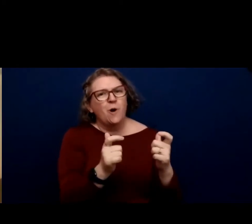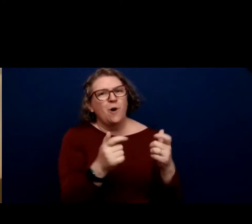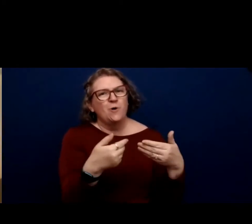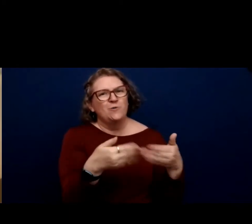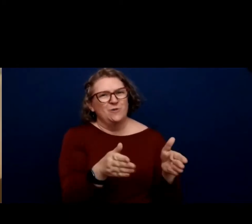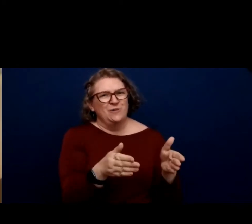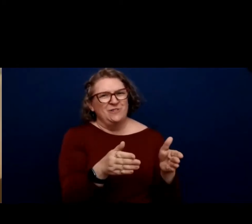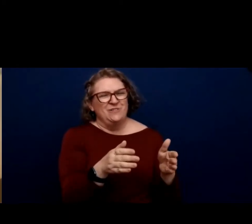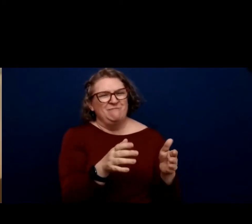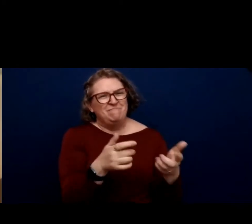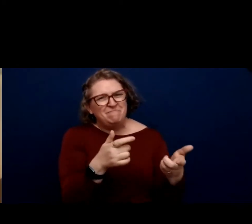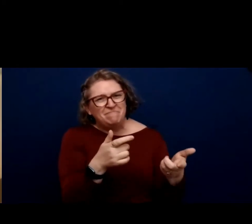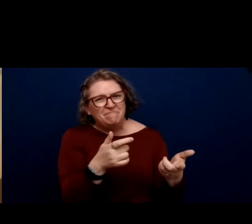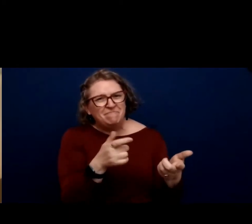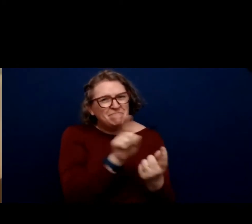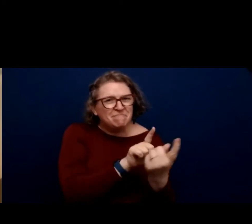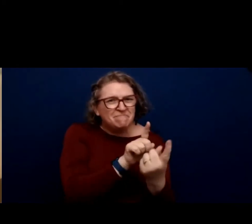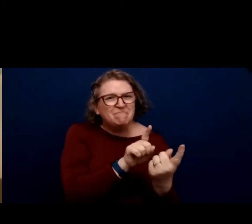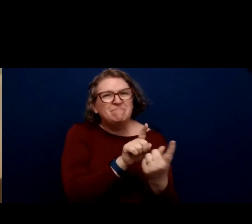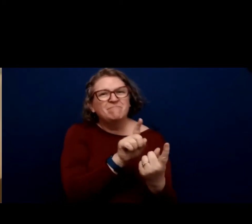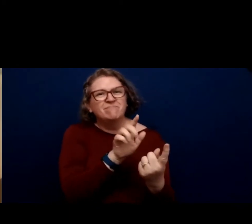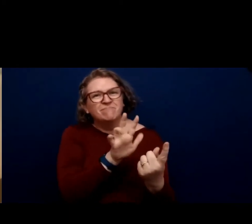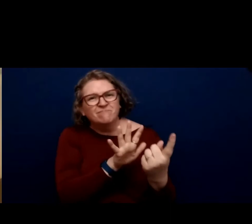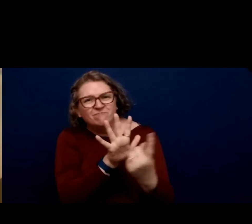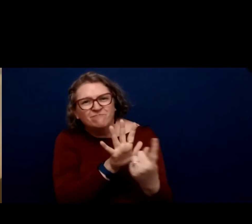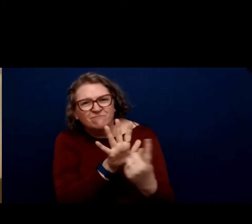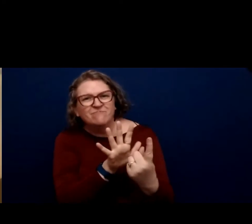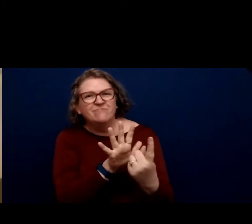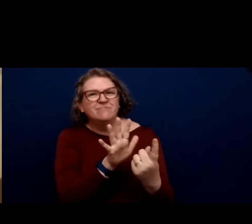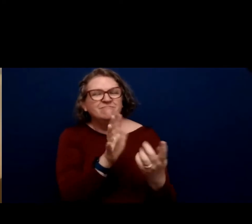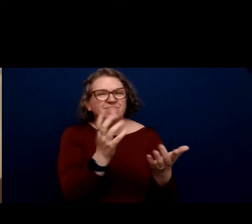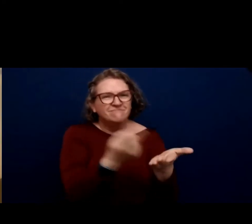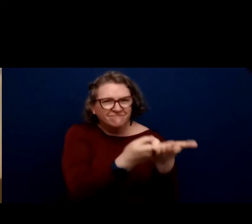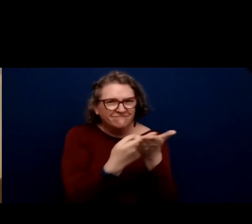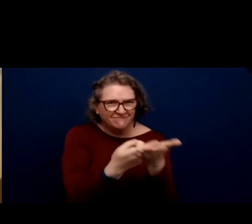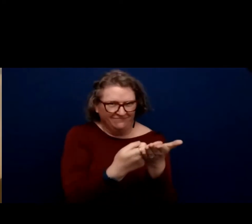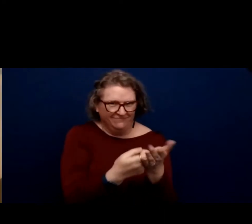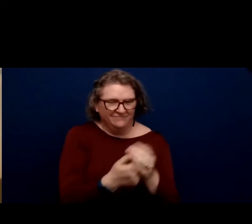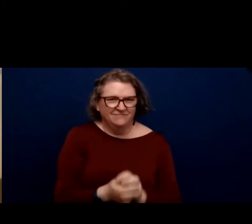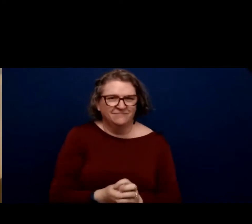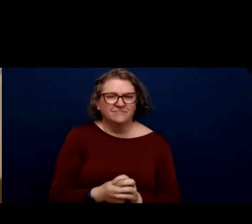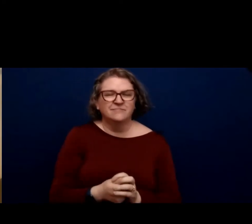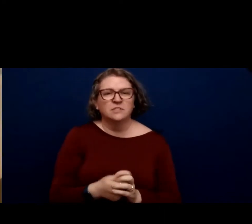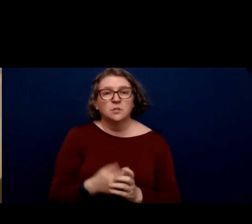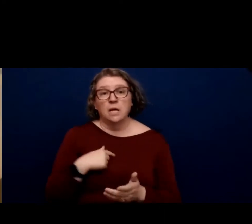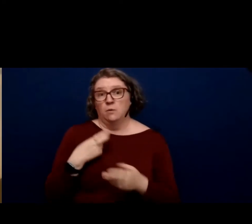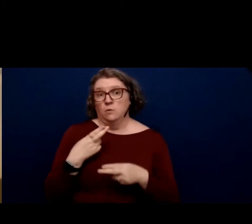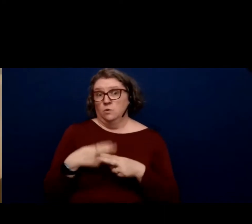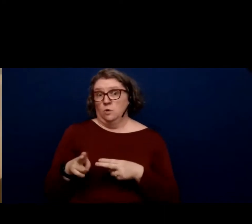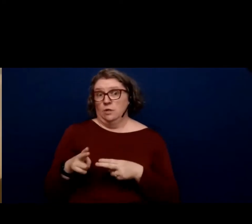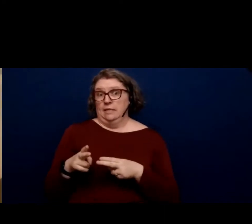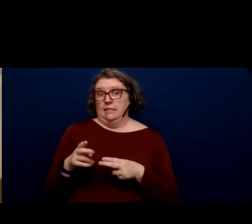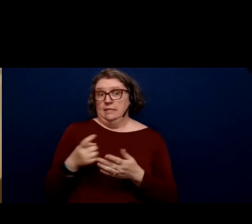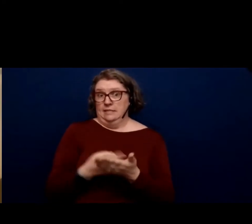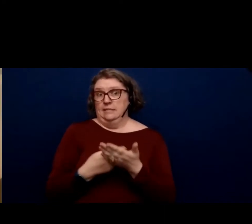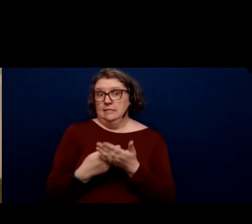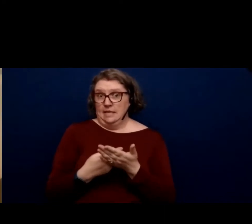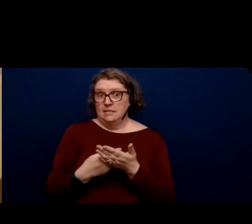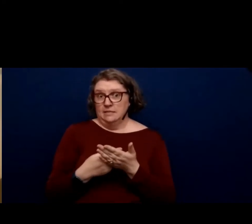So let me describe very briefly these submissions that I hope at least by making reference to